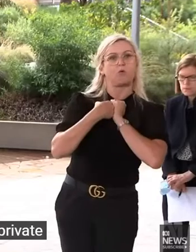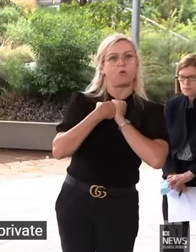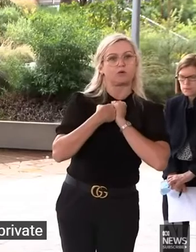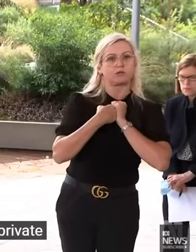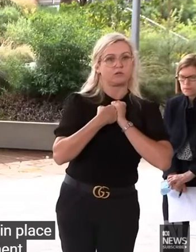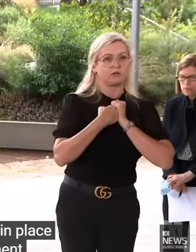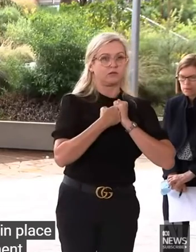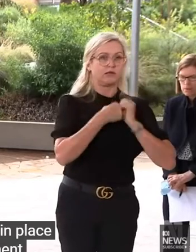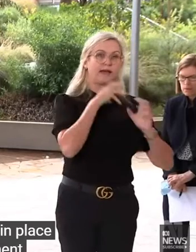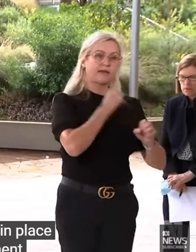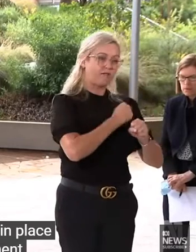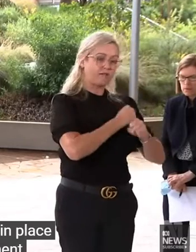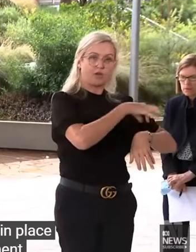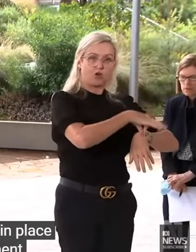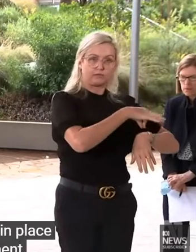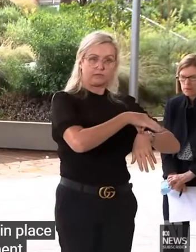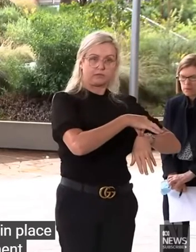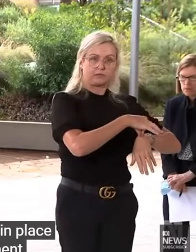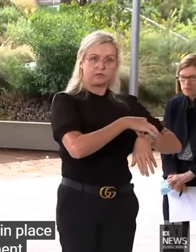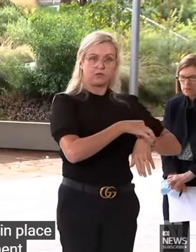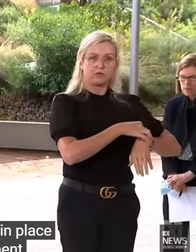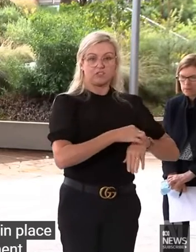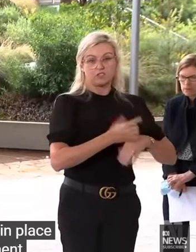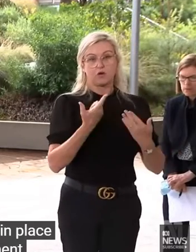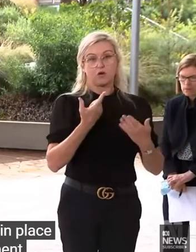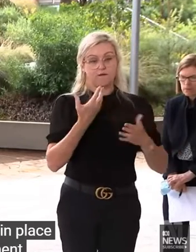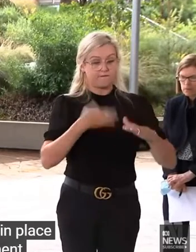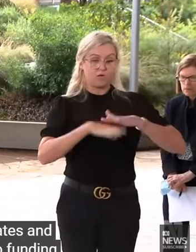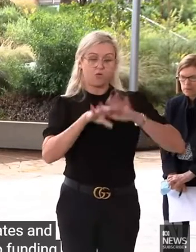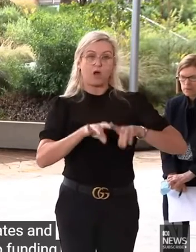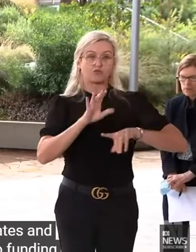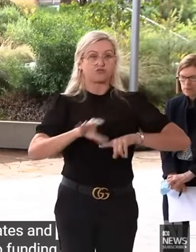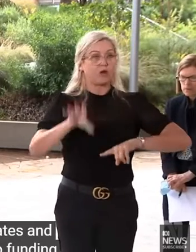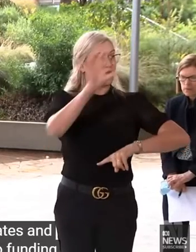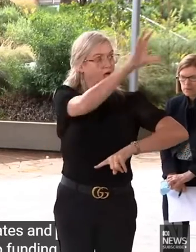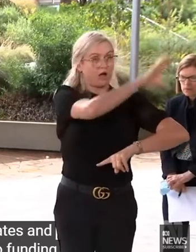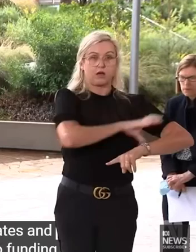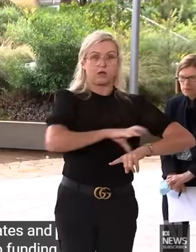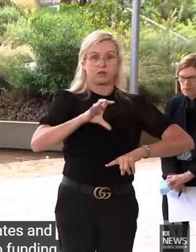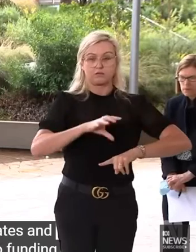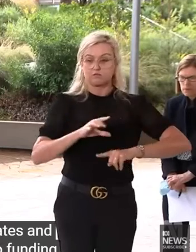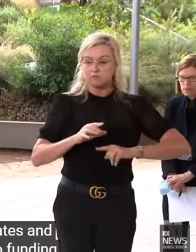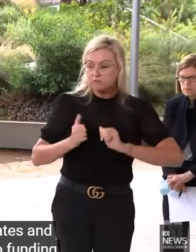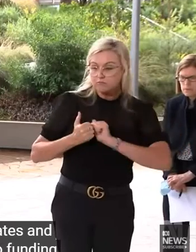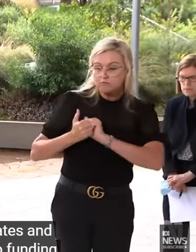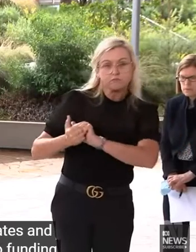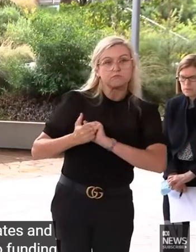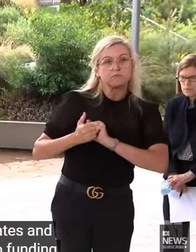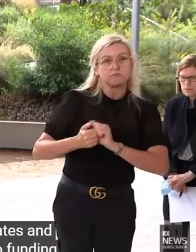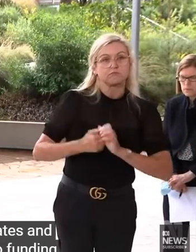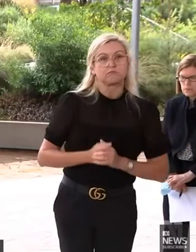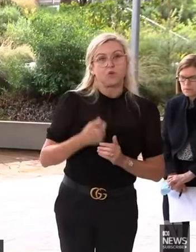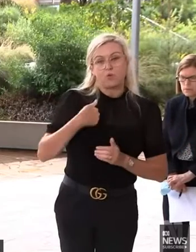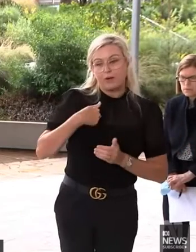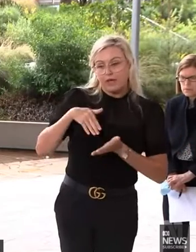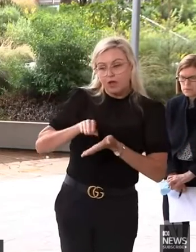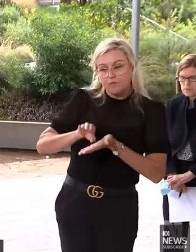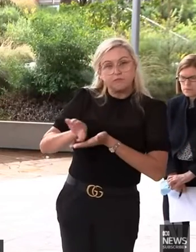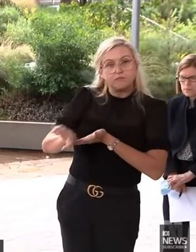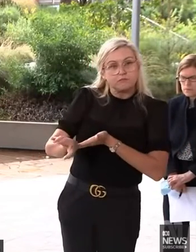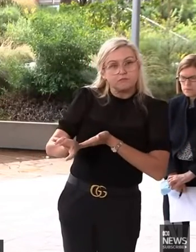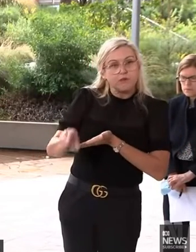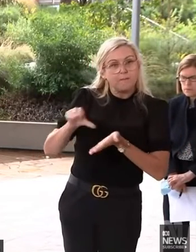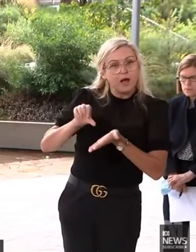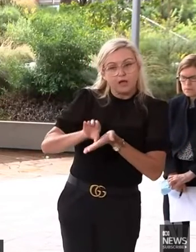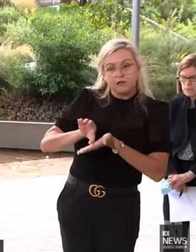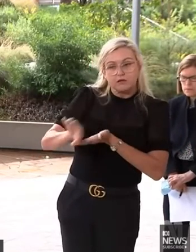helped each of the states and territories in regard to funding that kept the private hospitals open. And